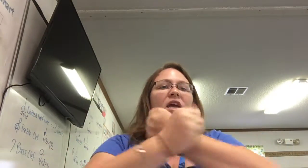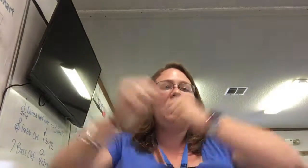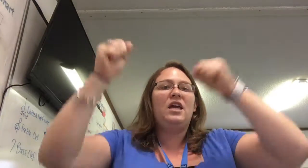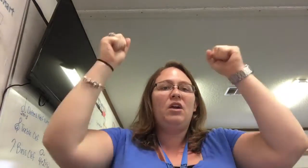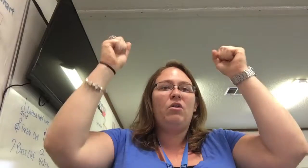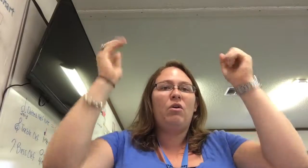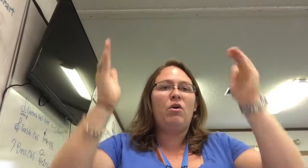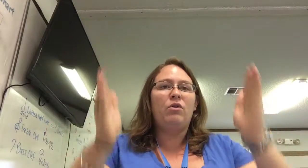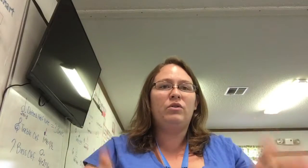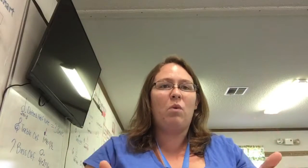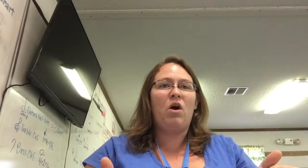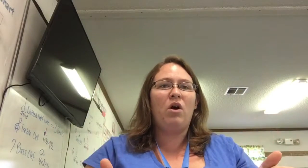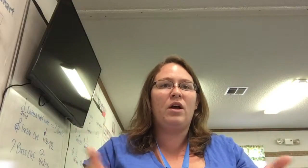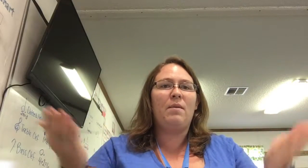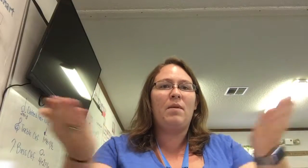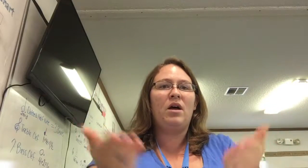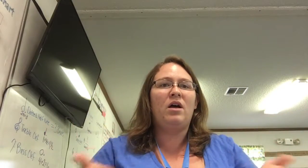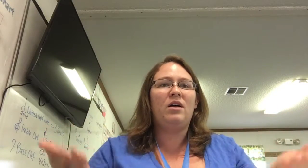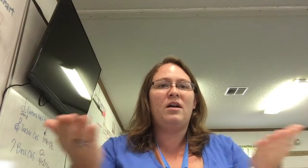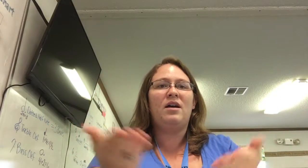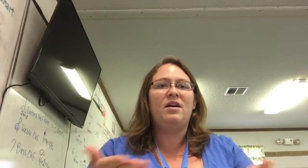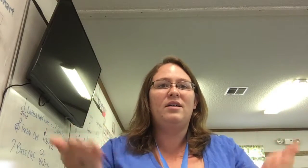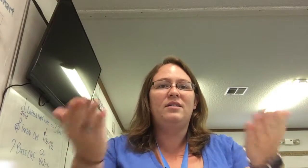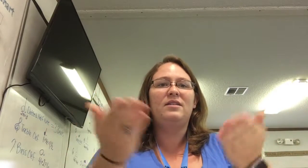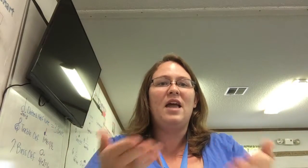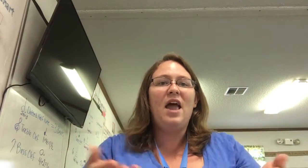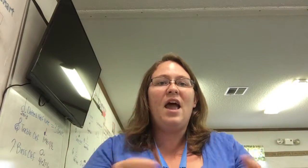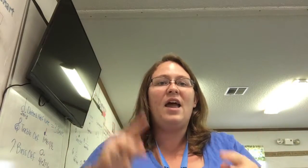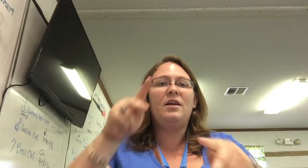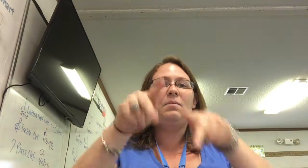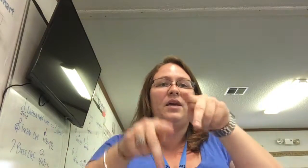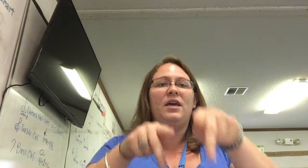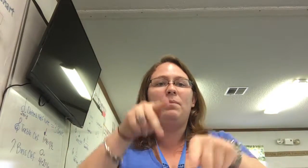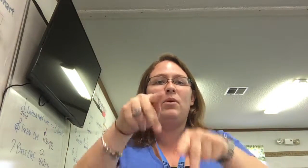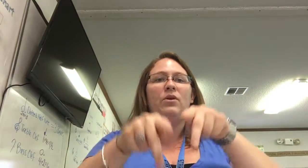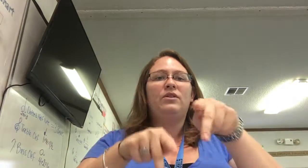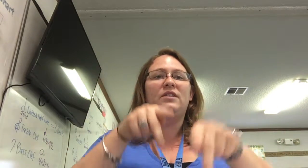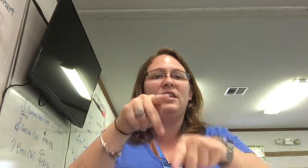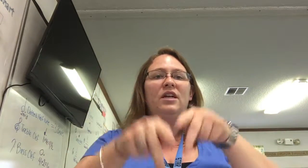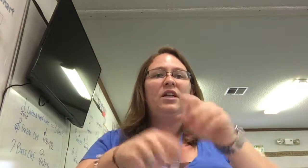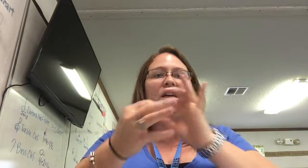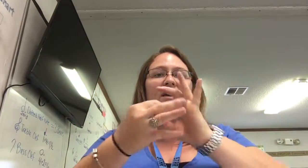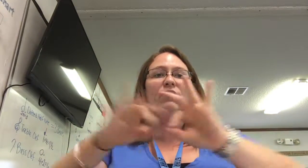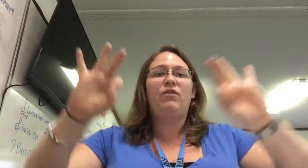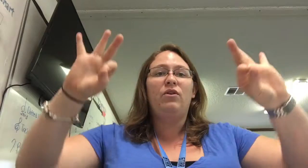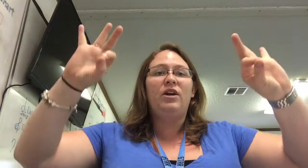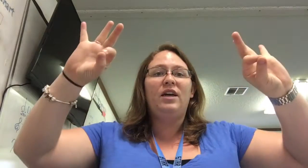Heroes walk among us and people still live free.